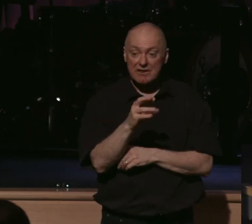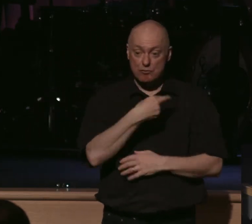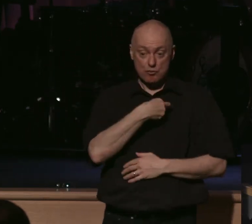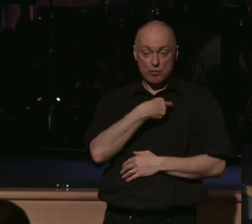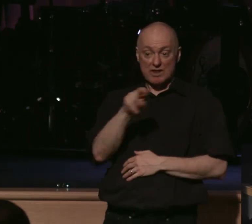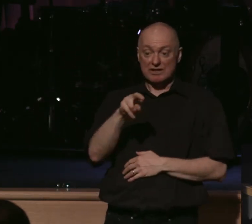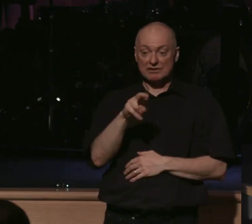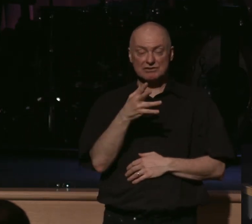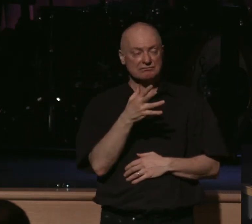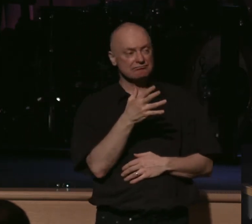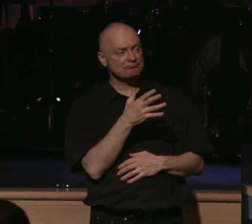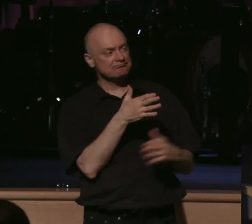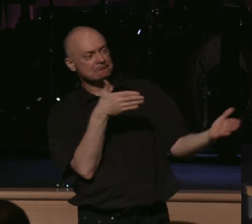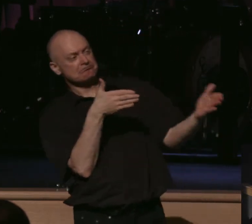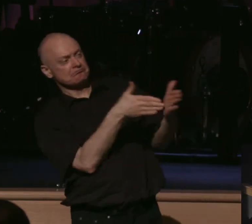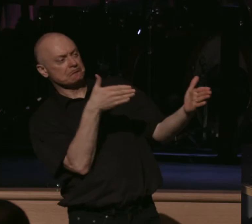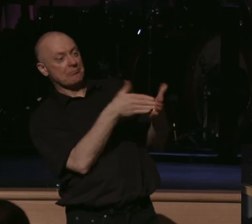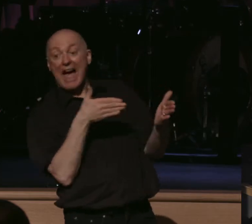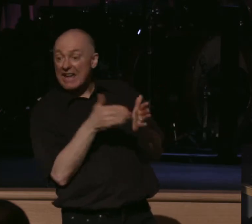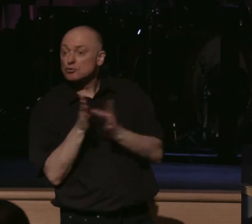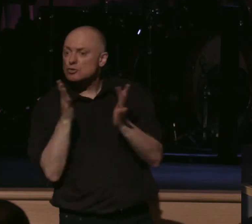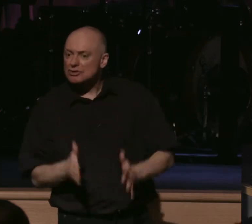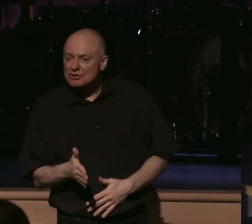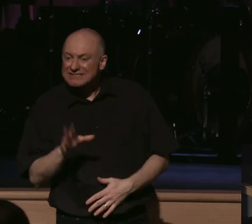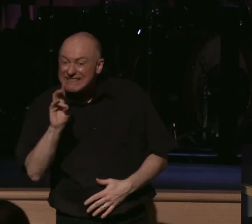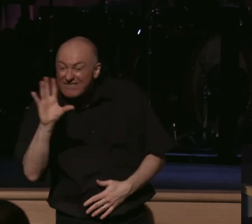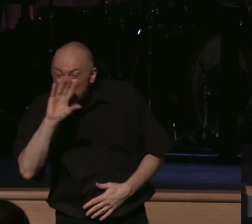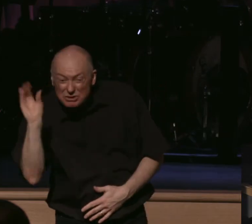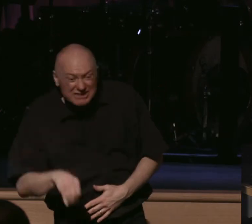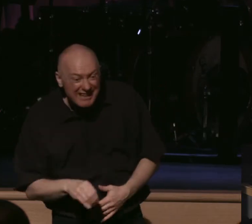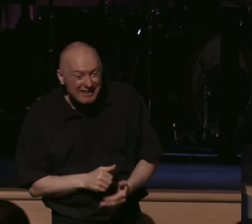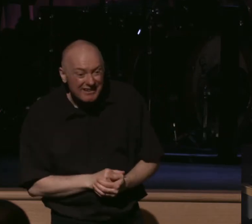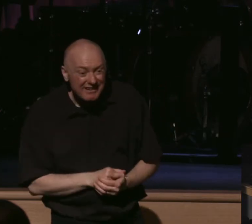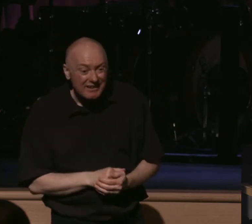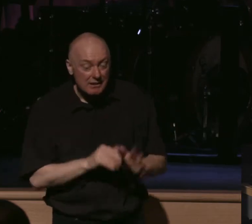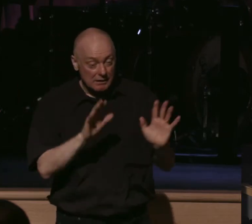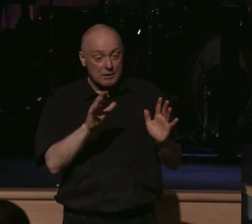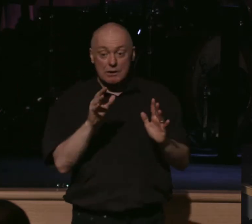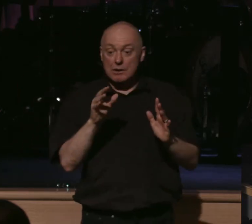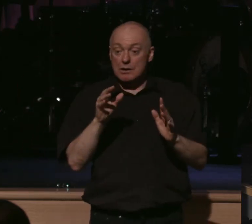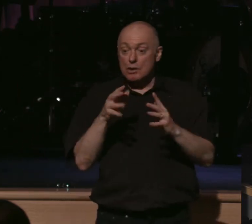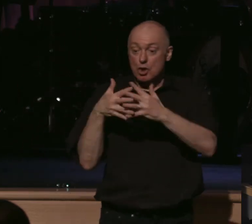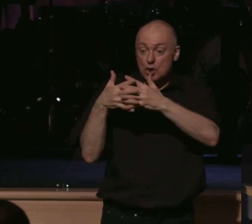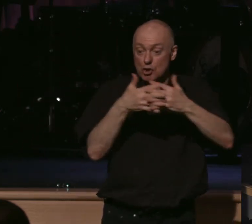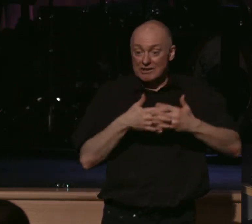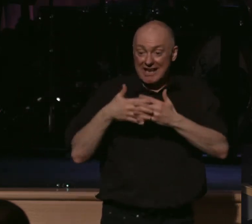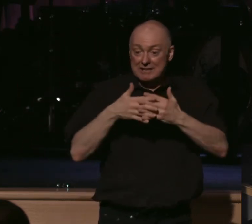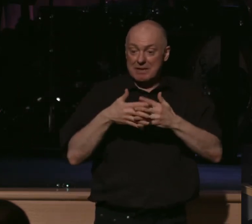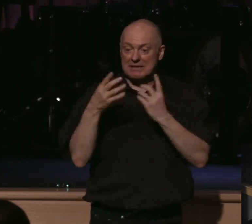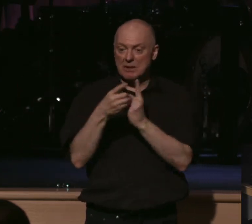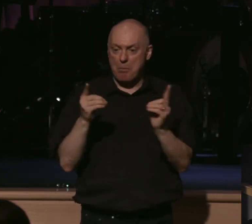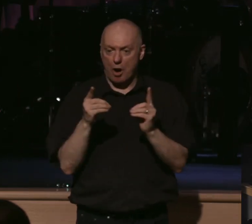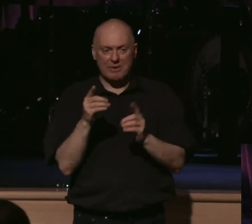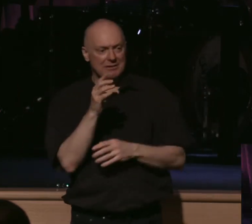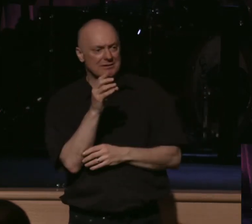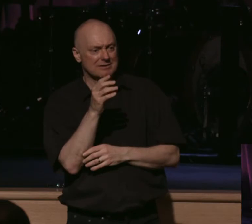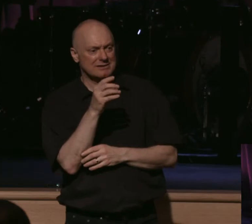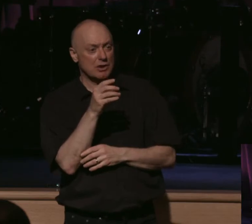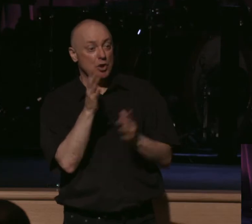religious intolerance are directed against Christians. 75%. According to the United States Department of State, Christians in more than